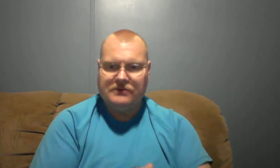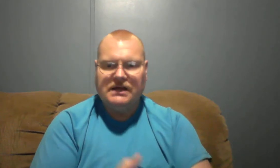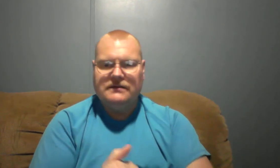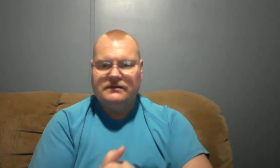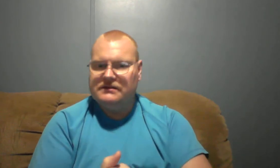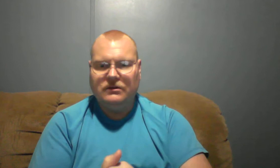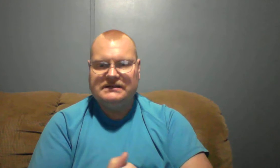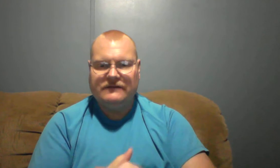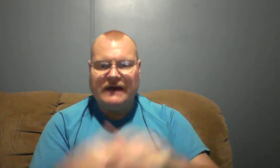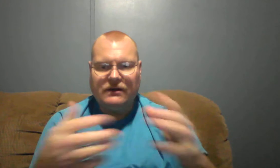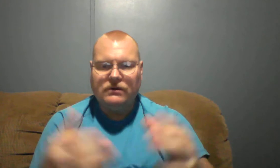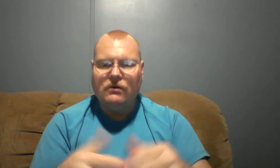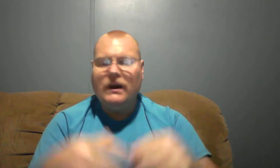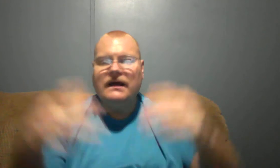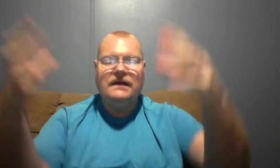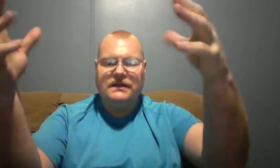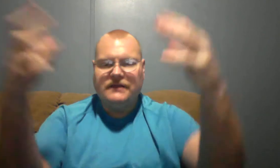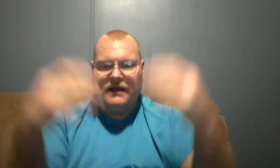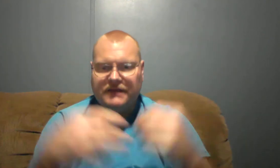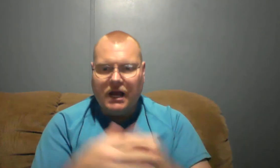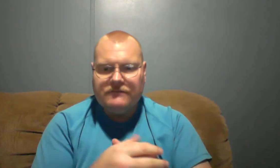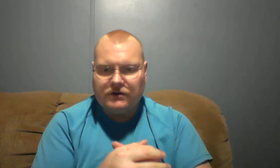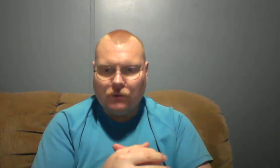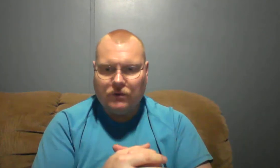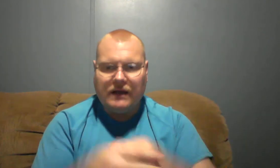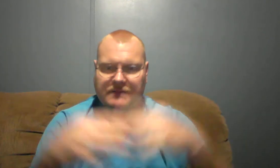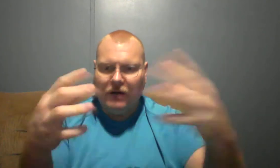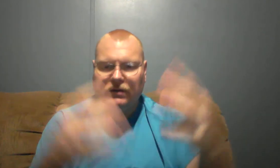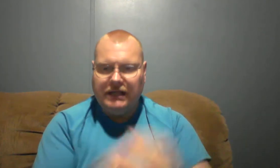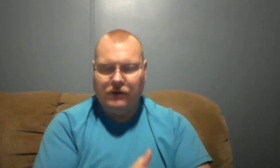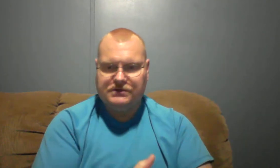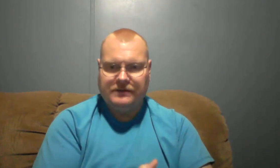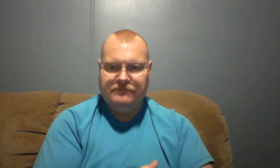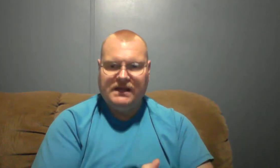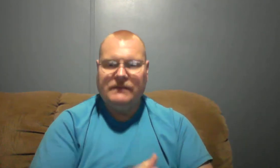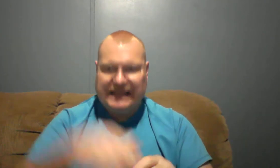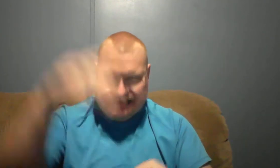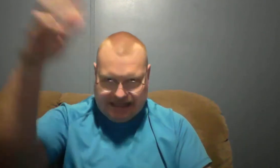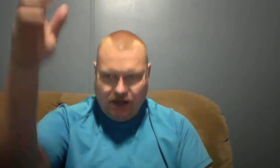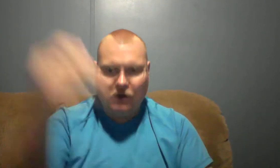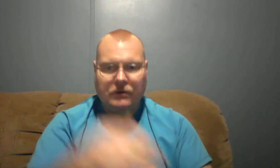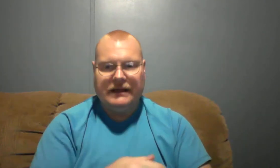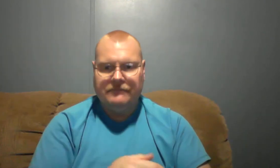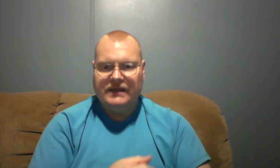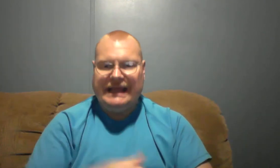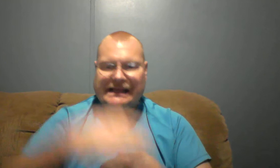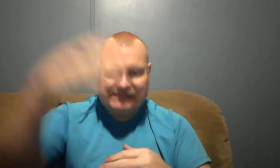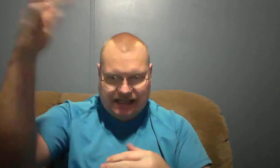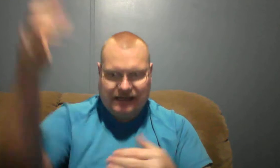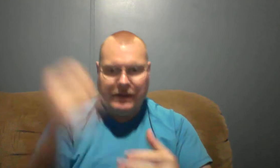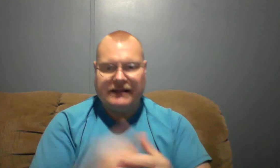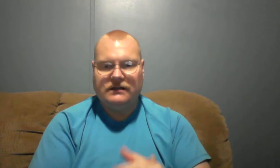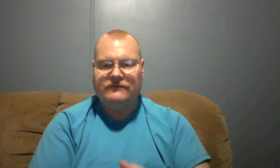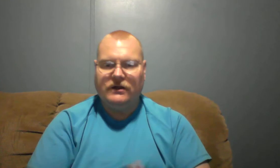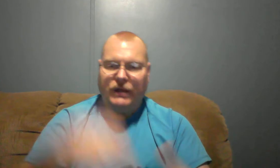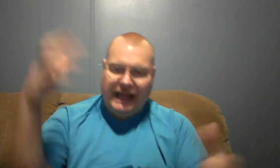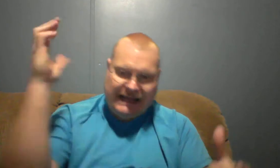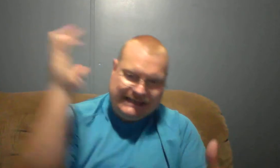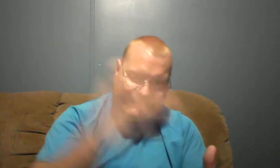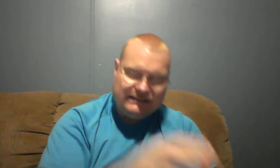he said, if I don't go away, then the Comforter won't come, the Holy Ghost. But he did go away. He ascended back to the Father, and he sent the